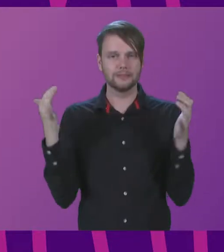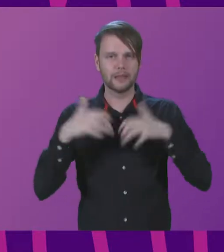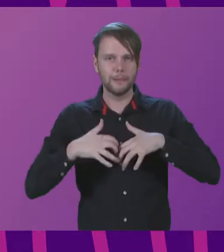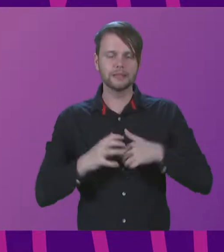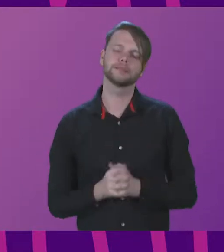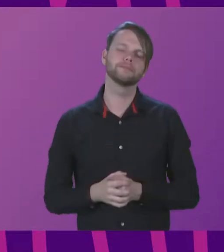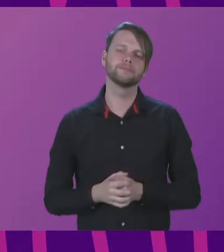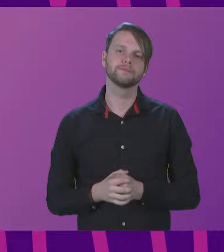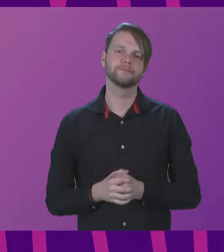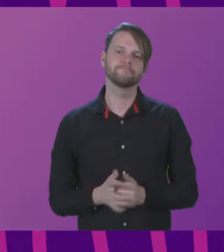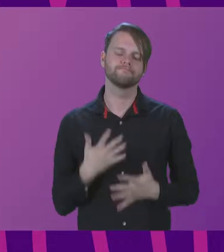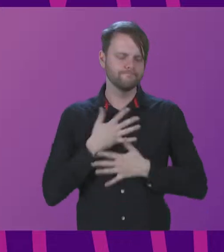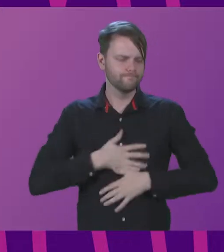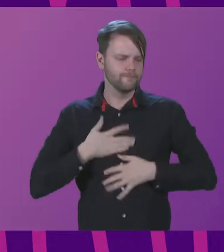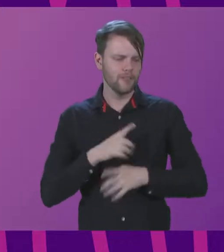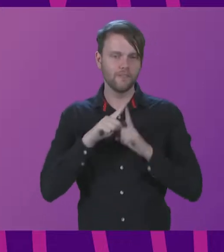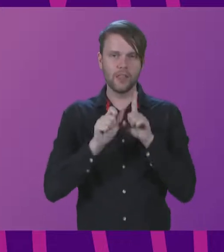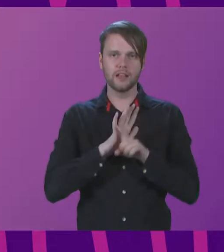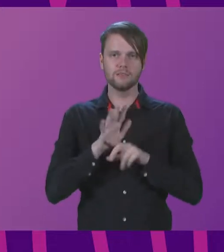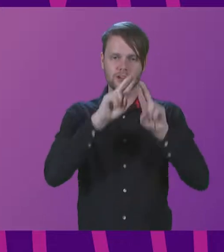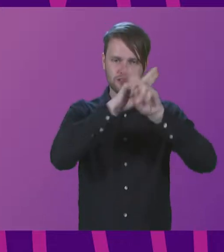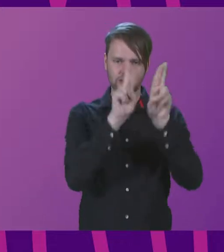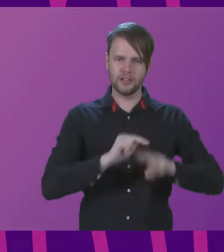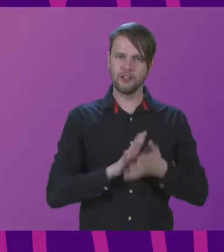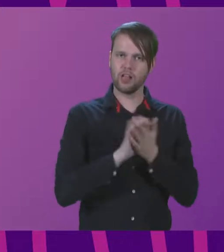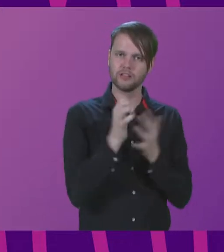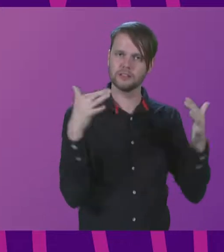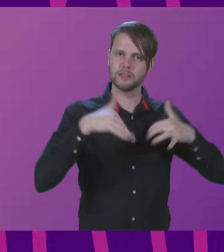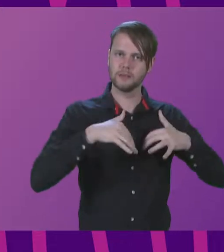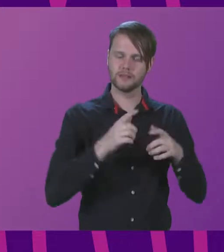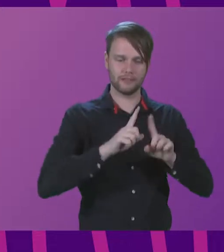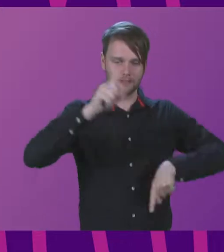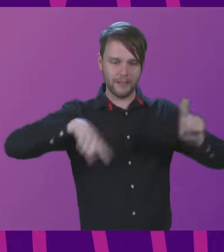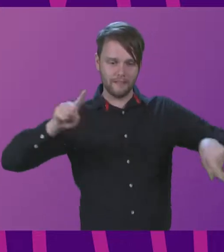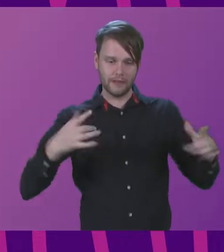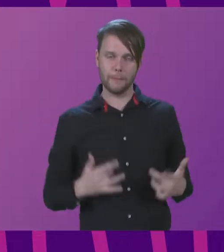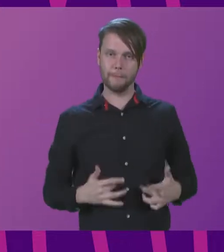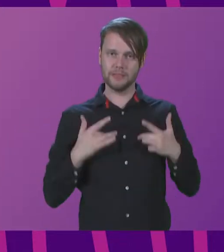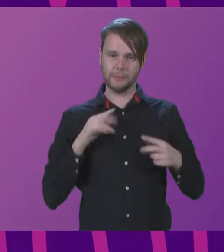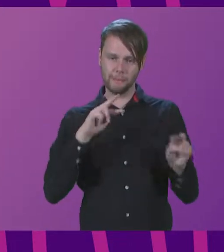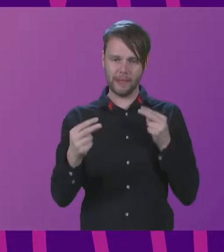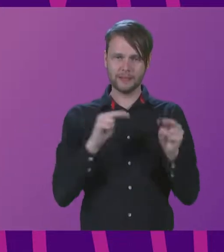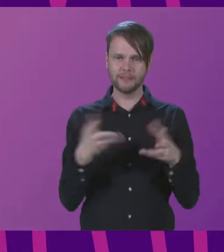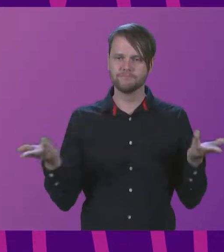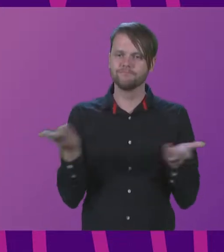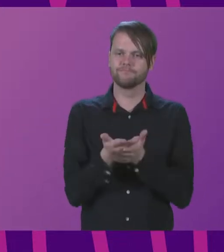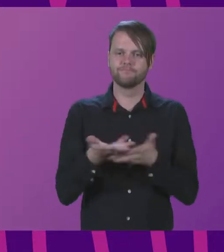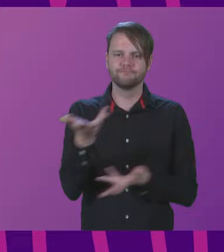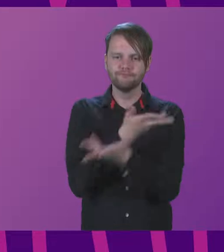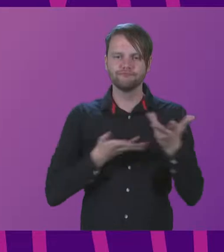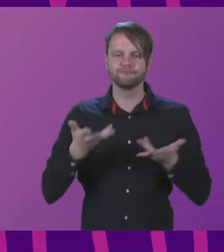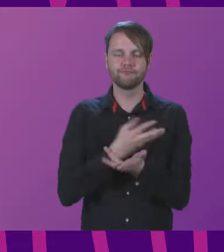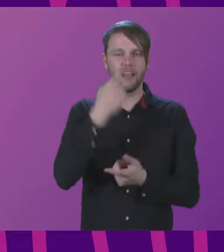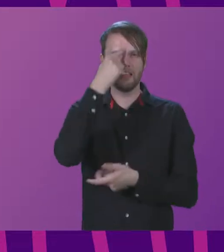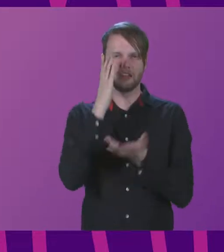The ethos of the Edinburgh International Culture Summit is that diverse perspectives come together in dialogue and I think that we've risen